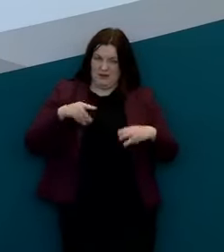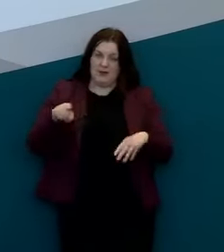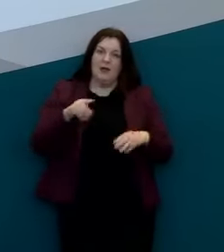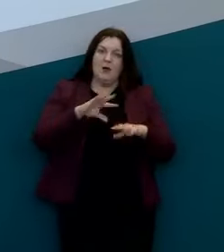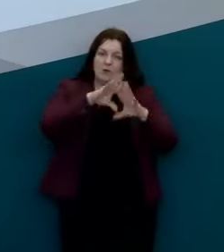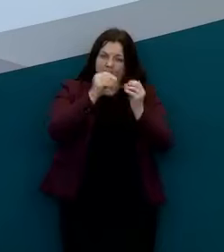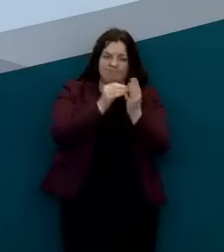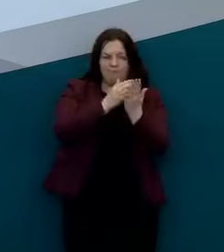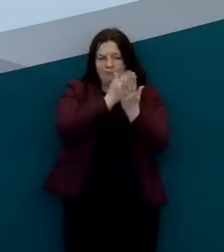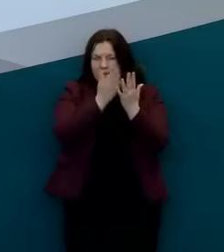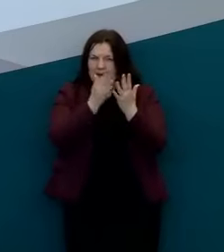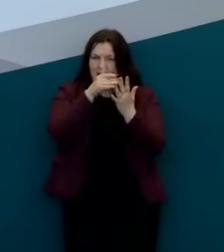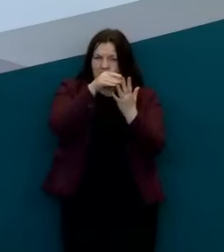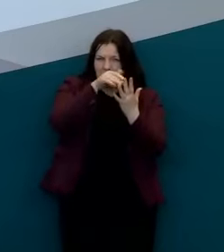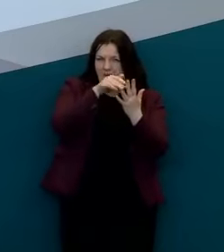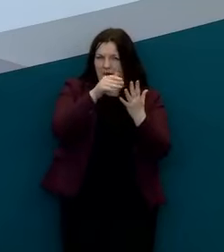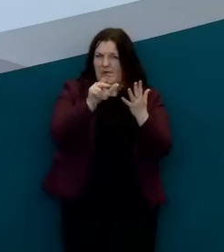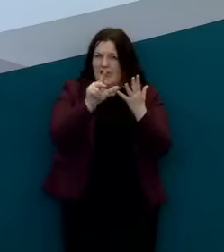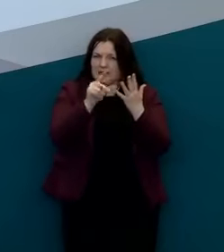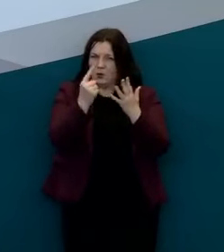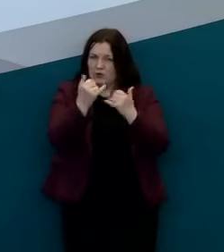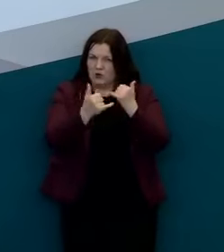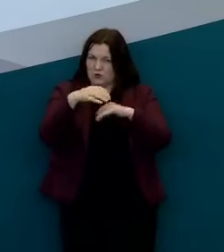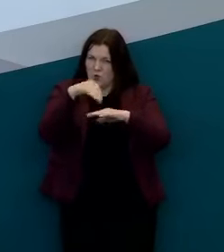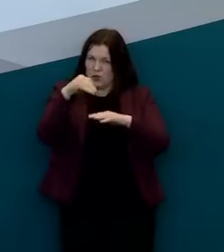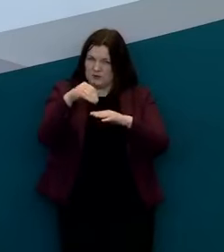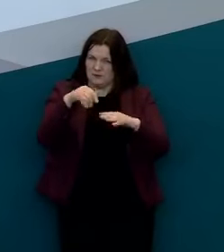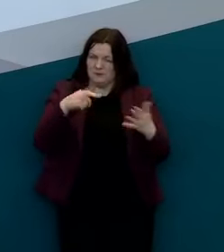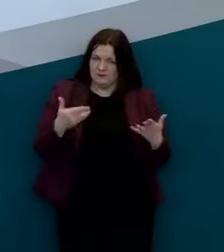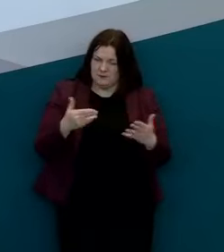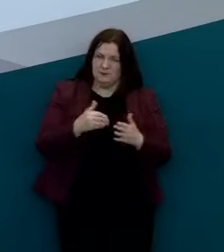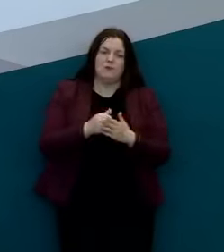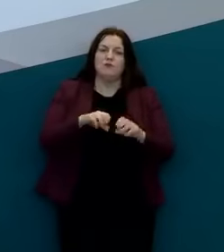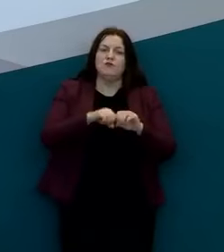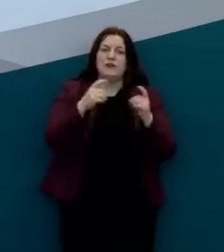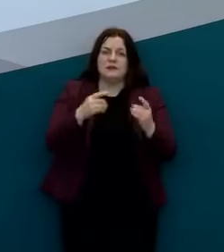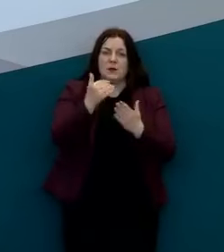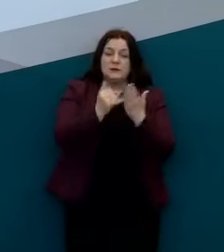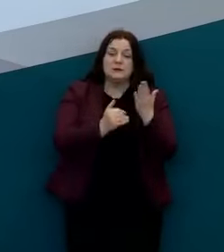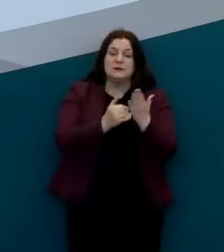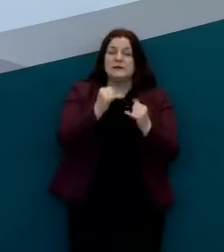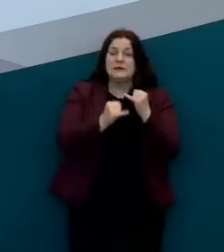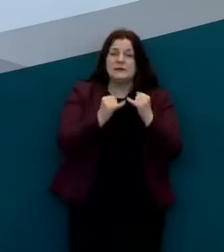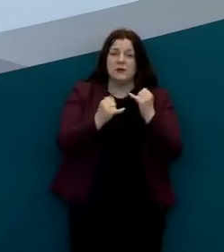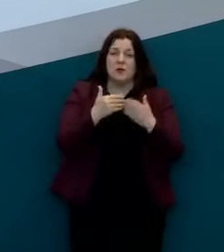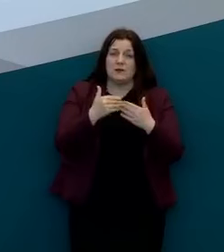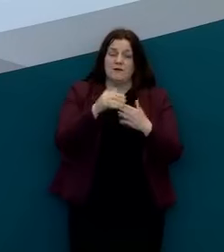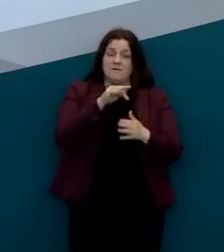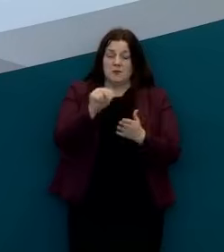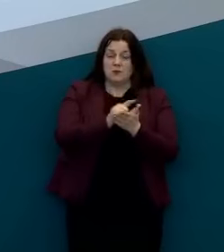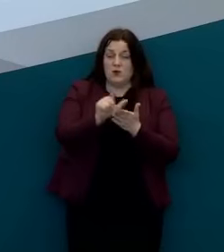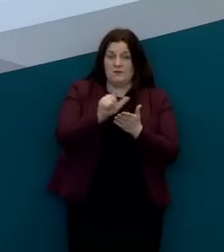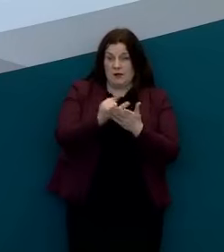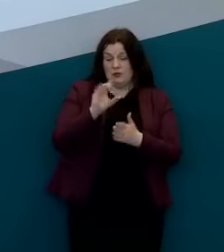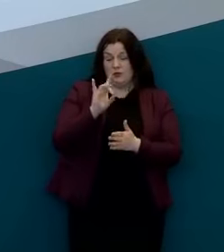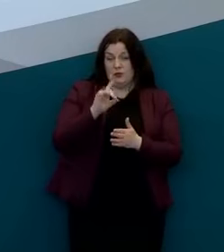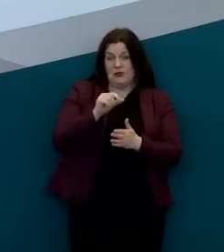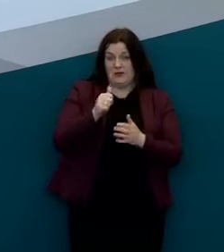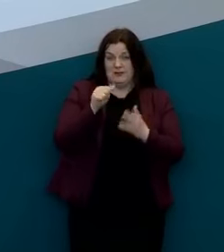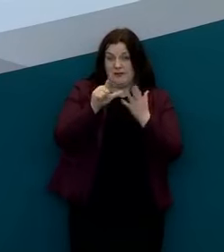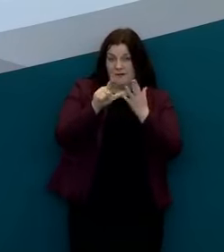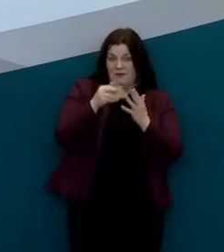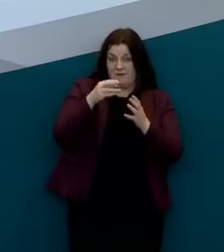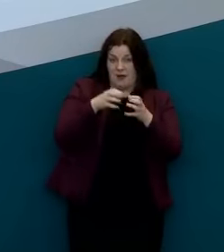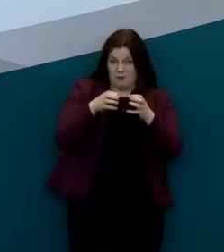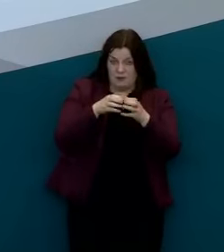in terms of more detailed breakdown of cases as of midnight Tuesday the 7th of April of